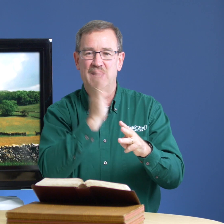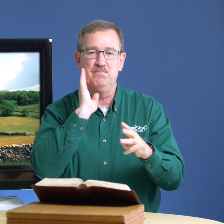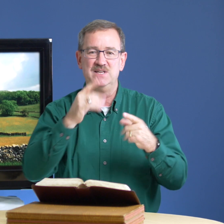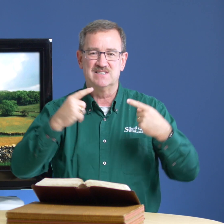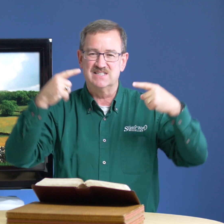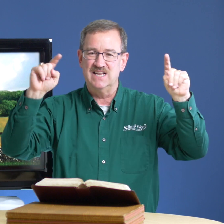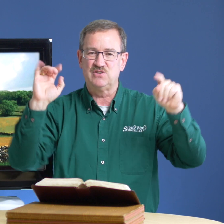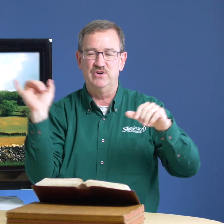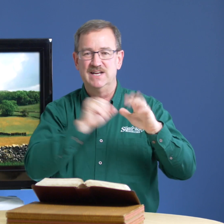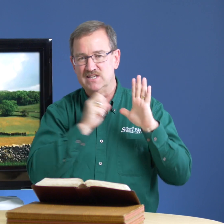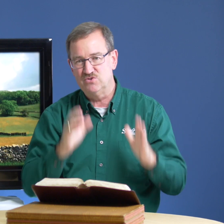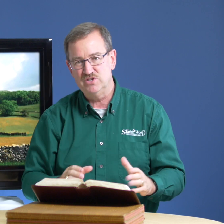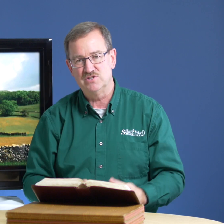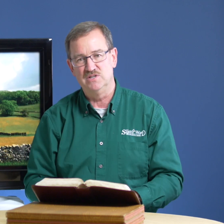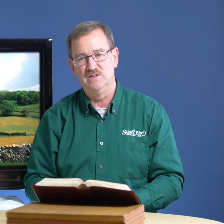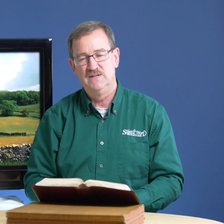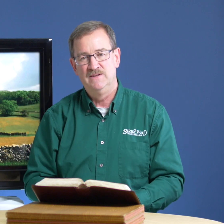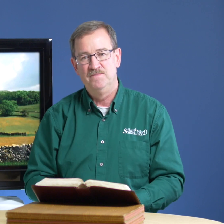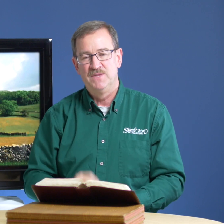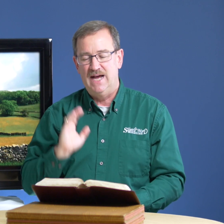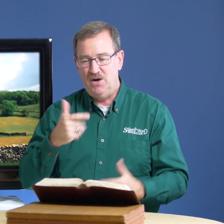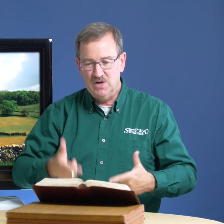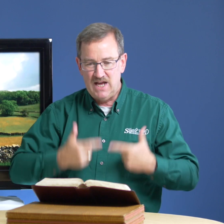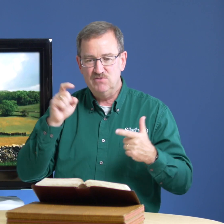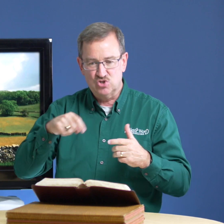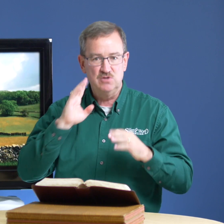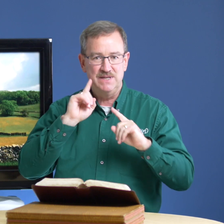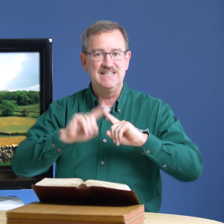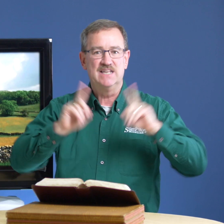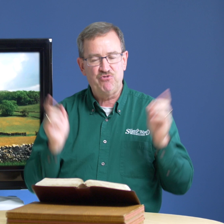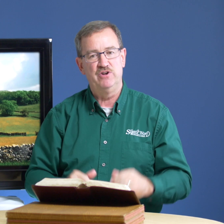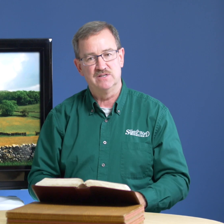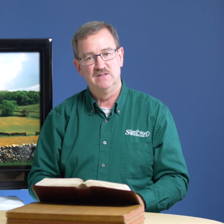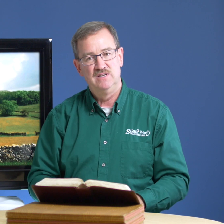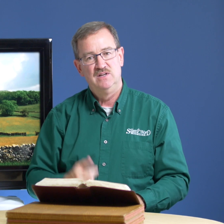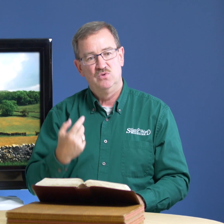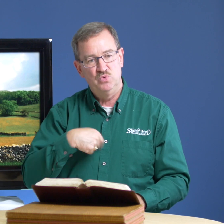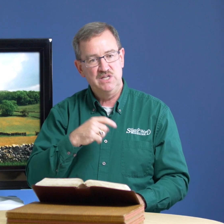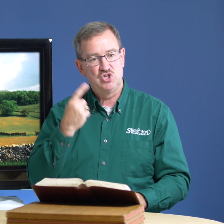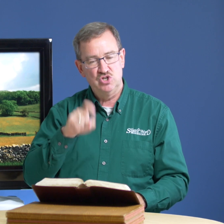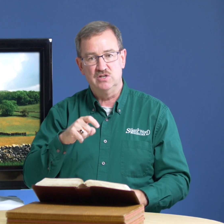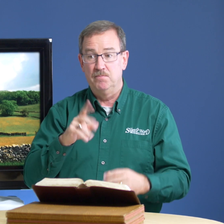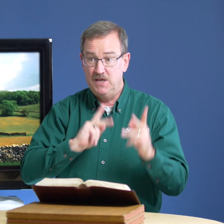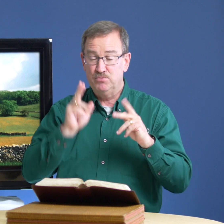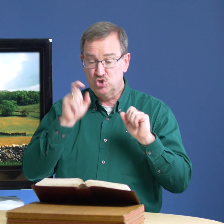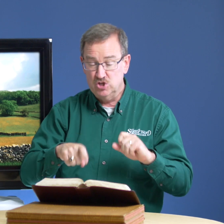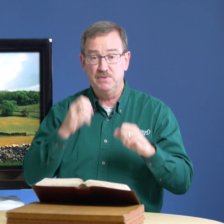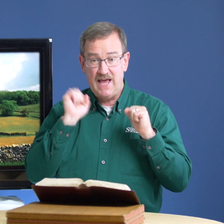and be successful as a christian our lives should be different we should people should be